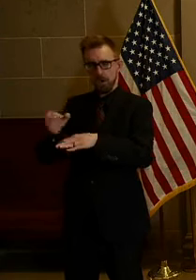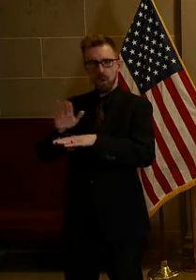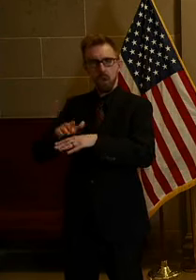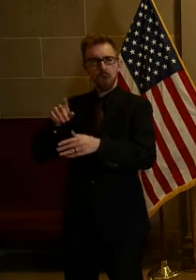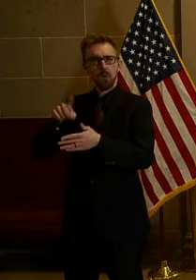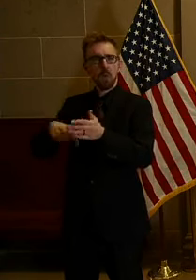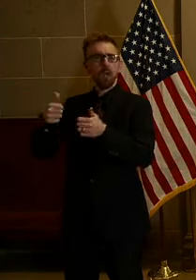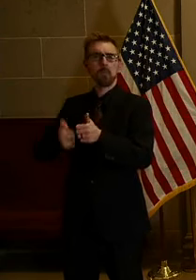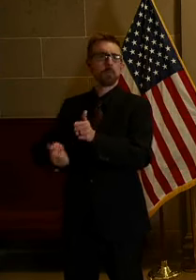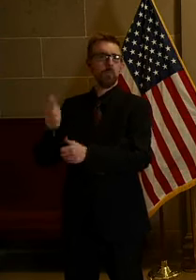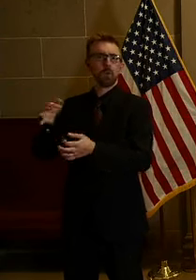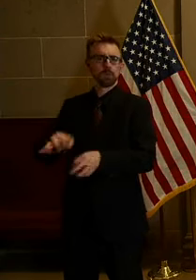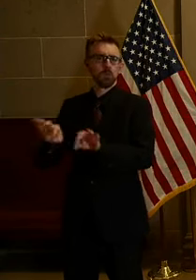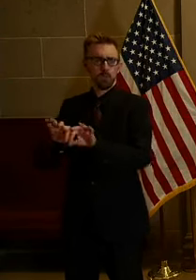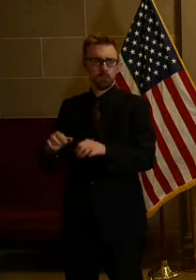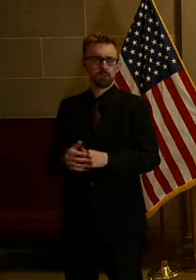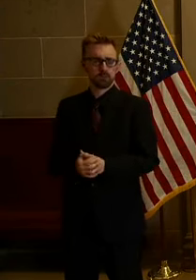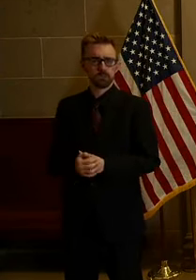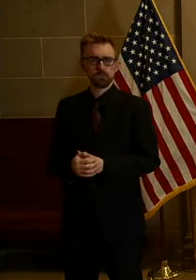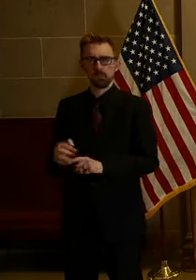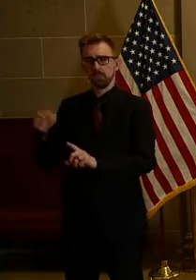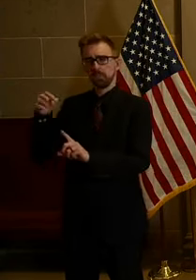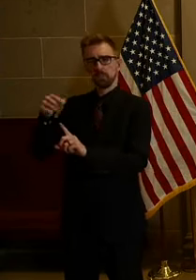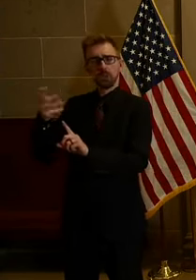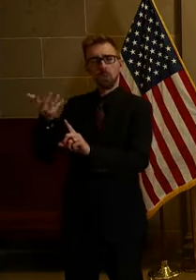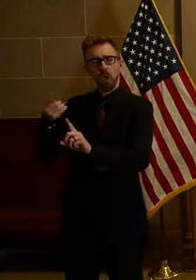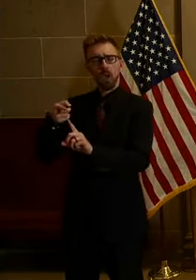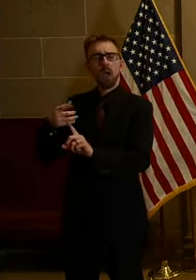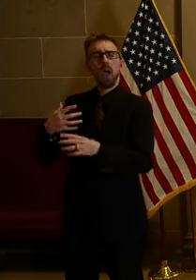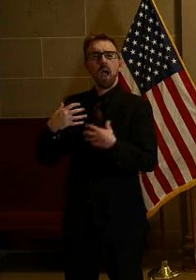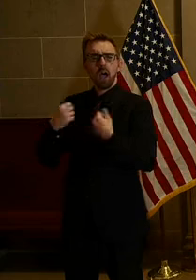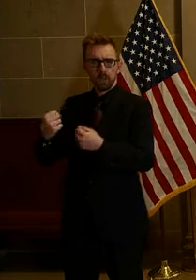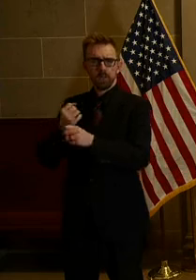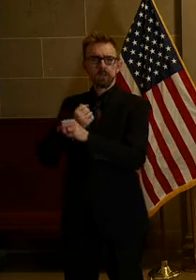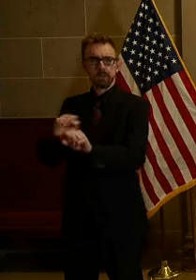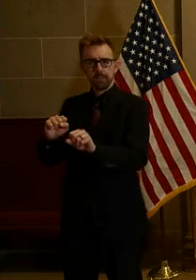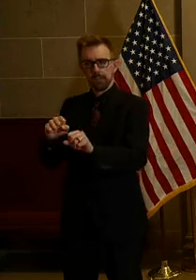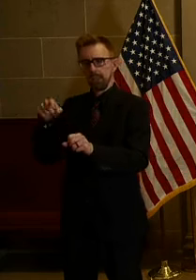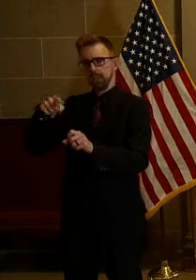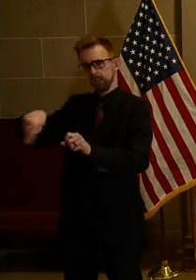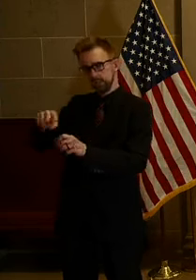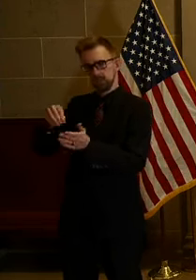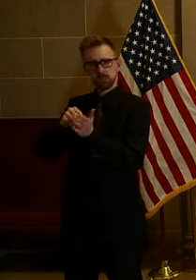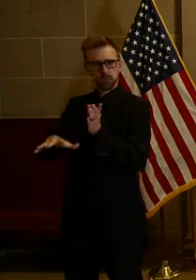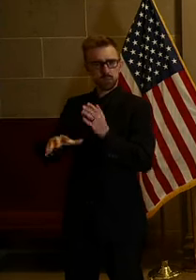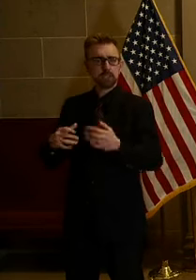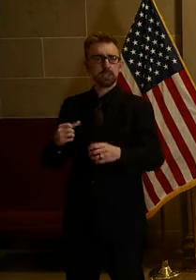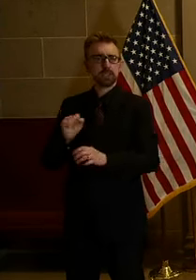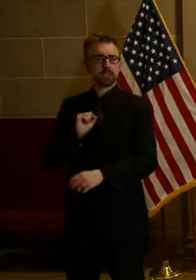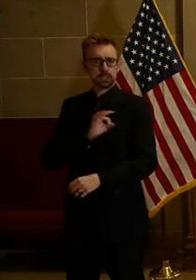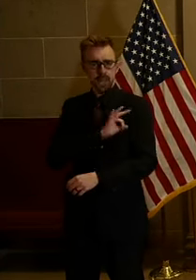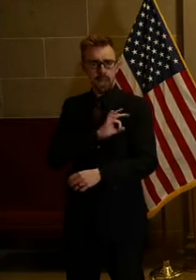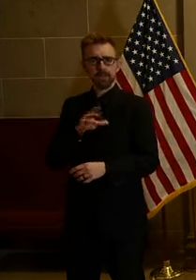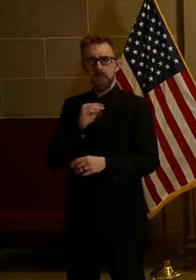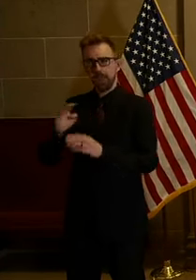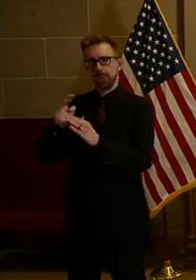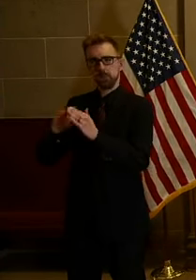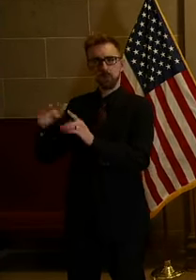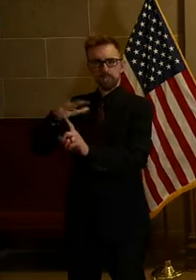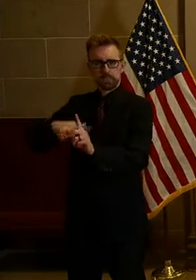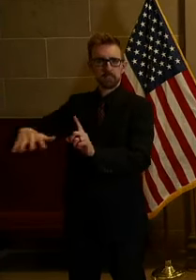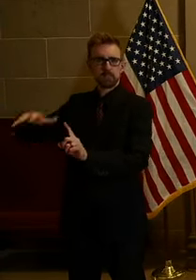matters most. The health and safety of their students and staff members and the communities they serve.